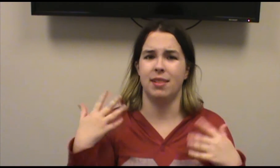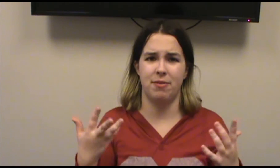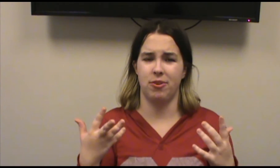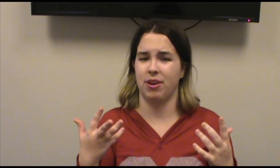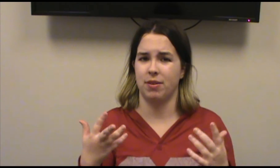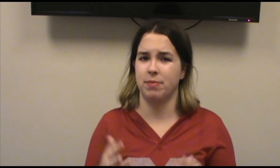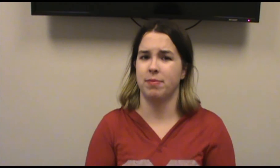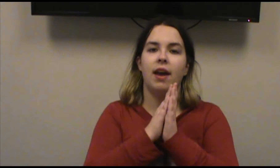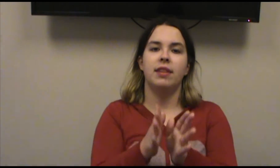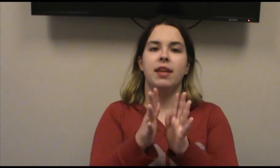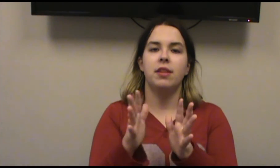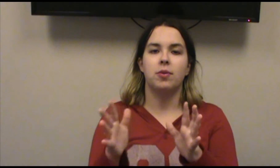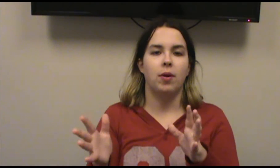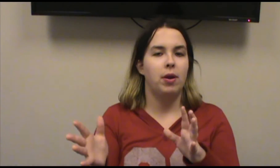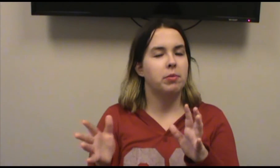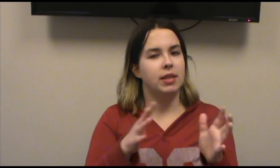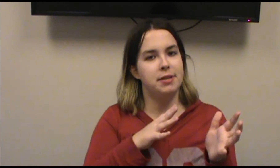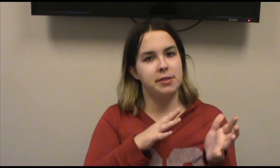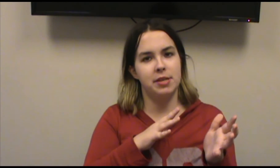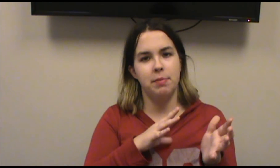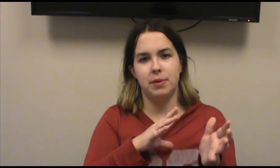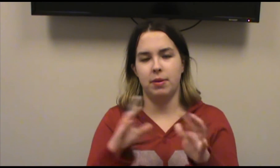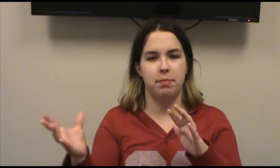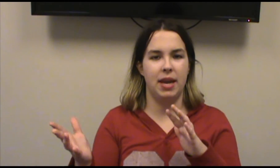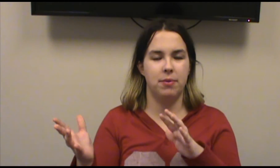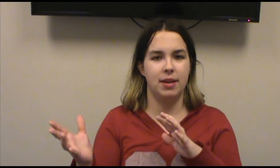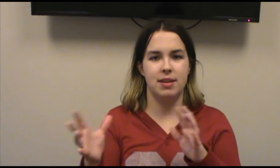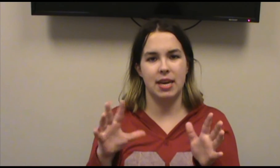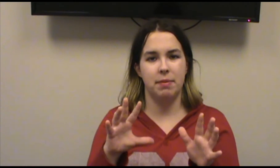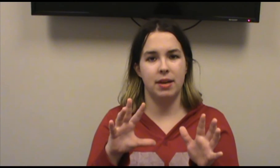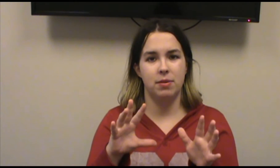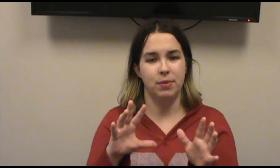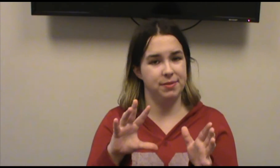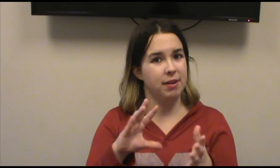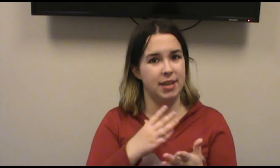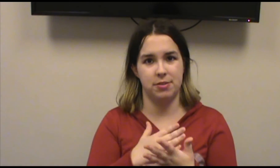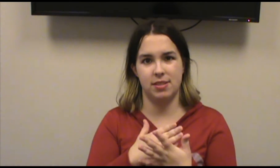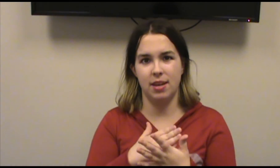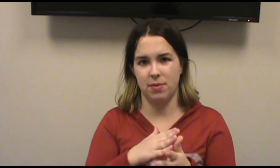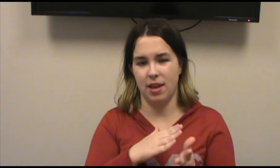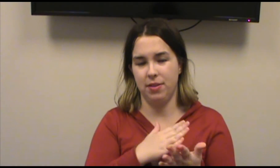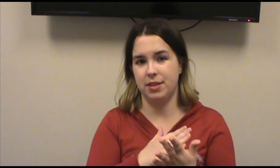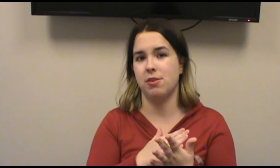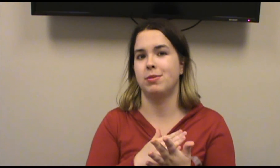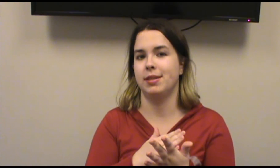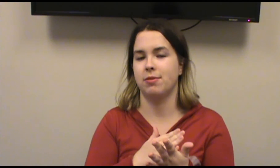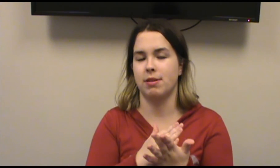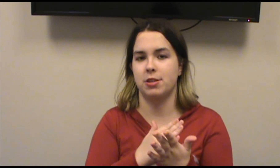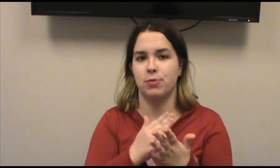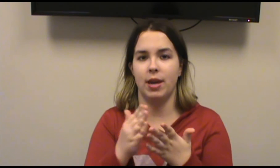love with her. And then the growing relationship between Penguin and Nygma was very interesting with how they chose to sort of stray